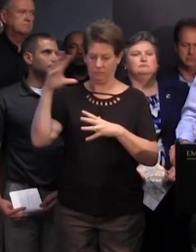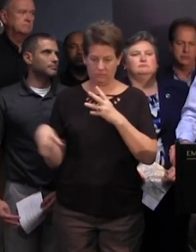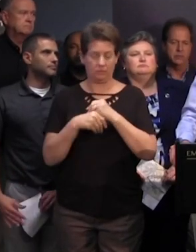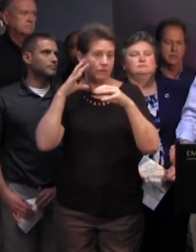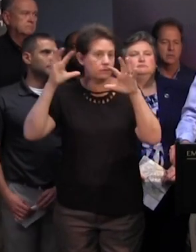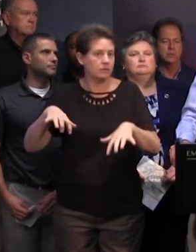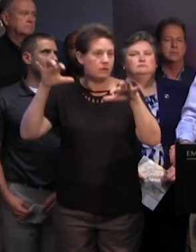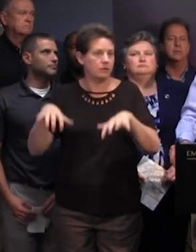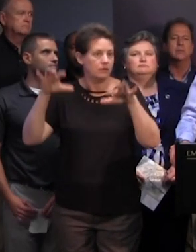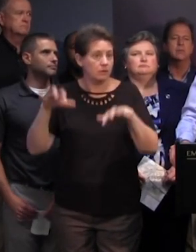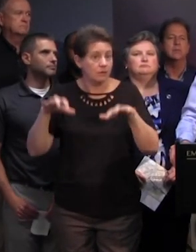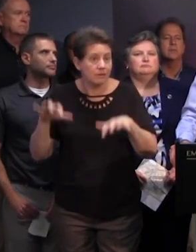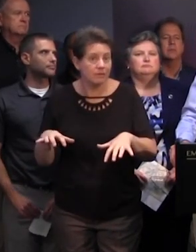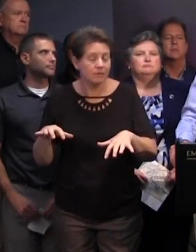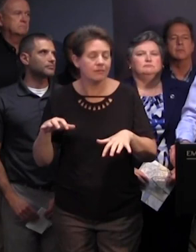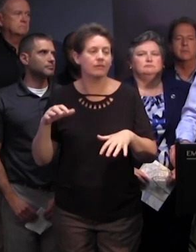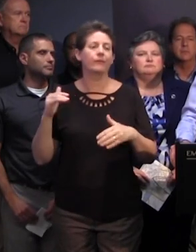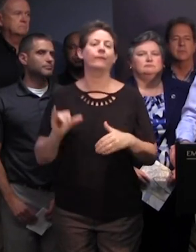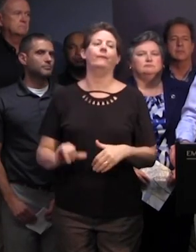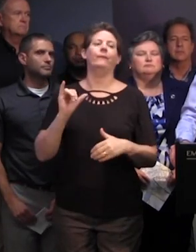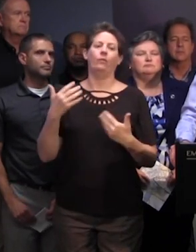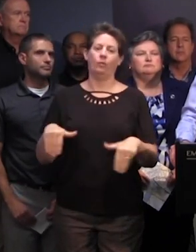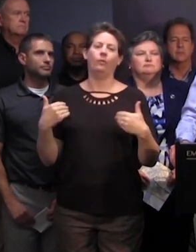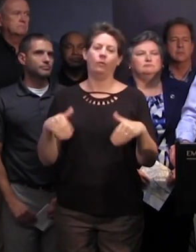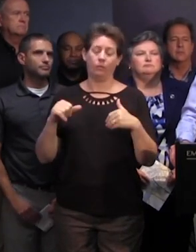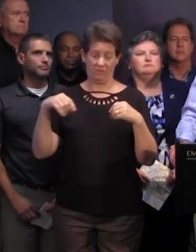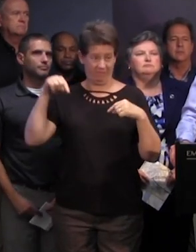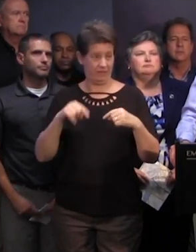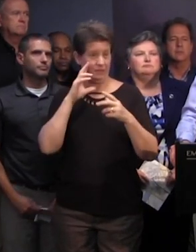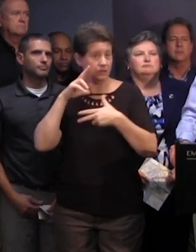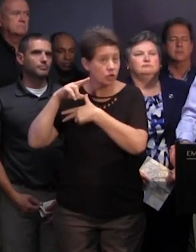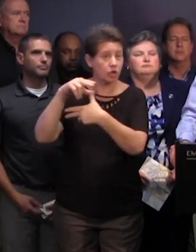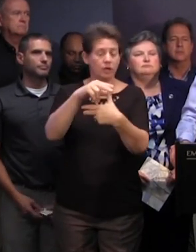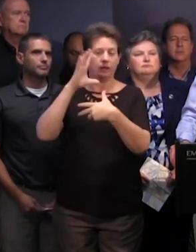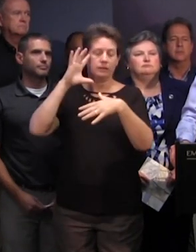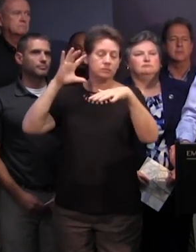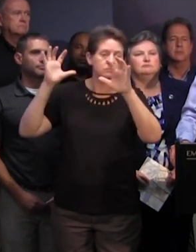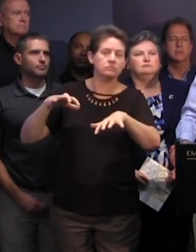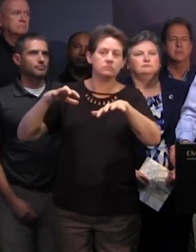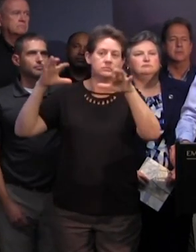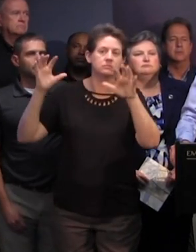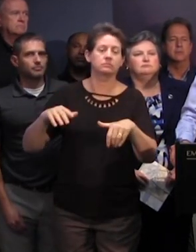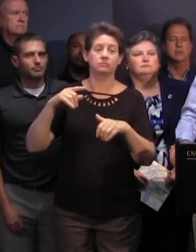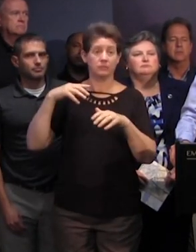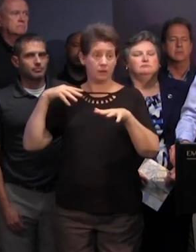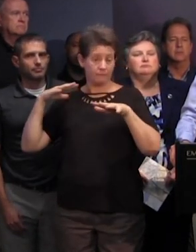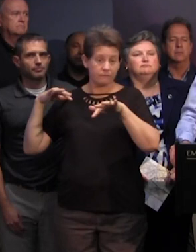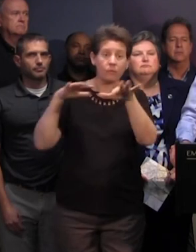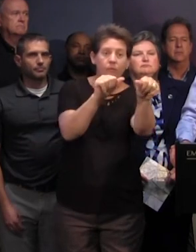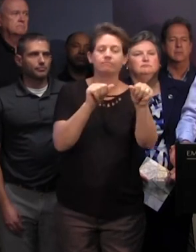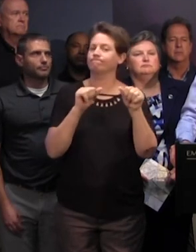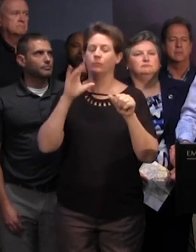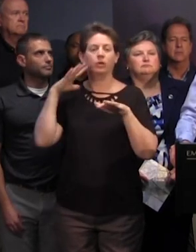coming in on this very high velocity hurricane which is right now is moving and we expect to move slowly across the